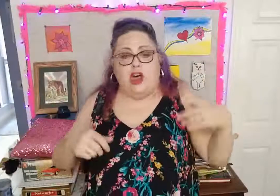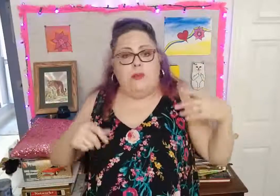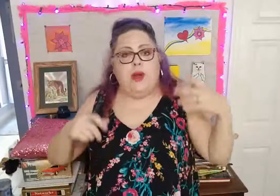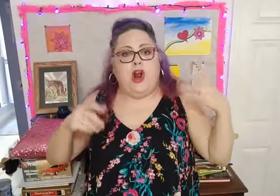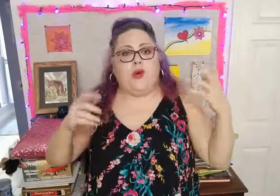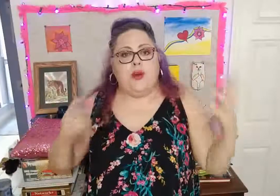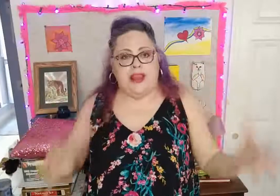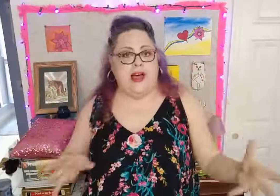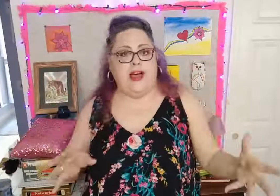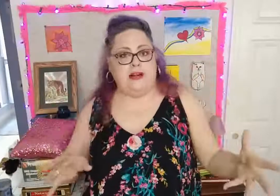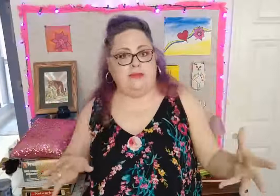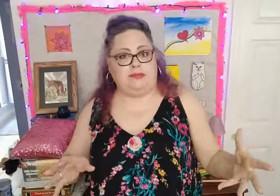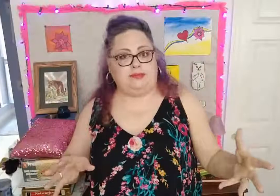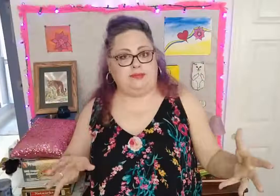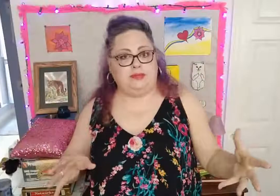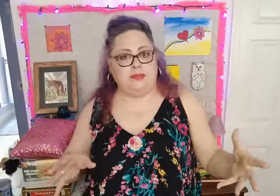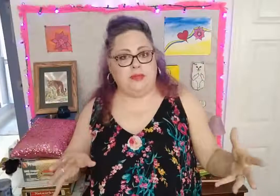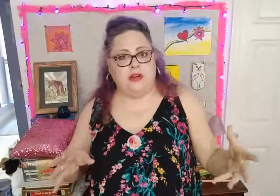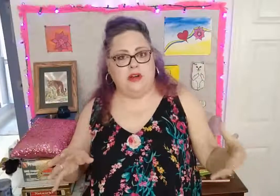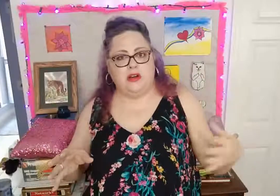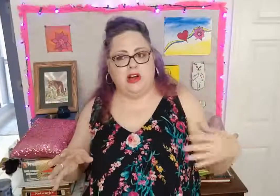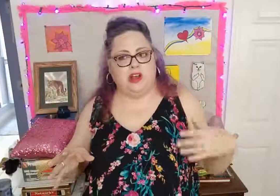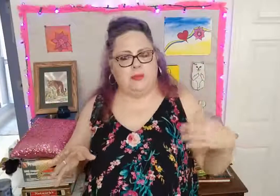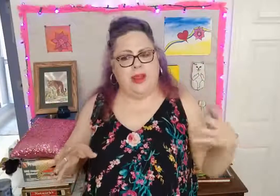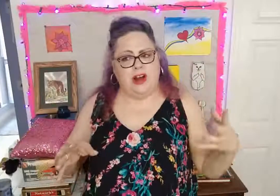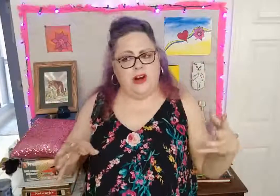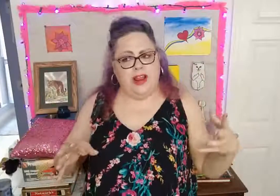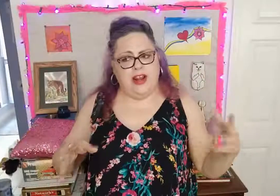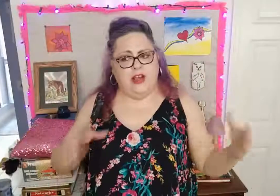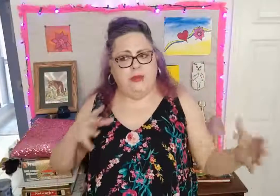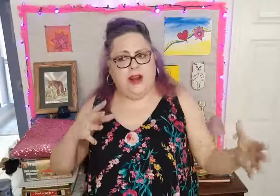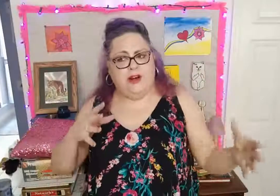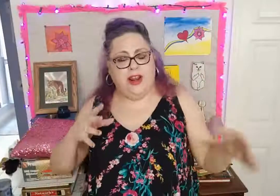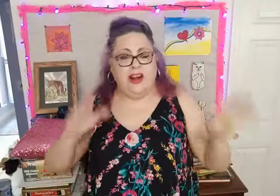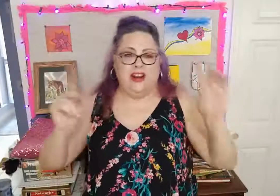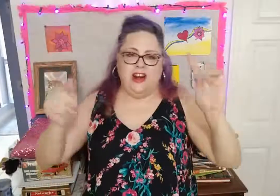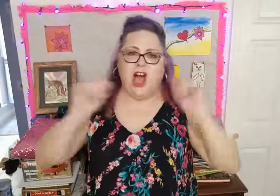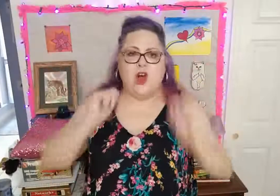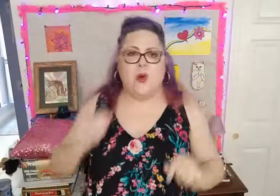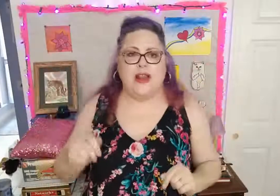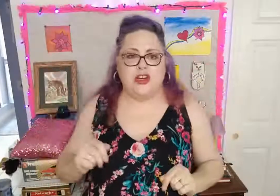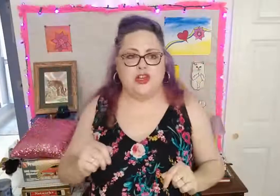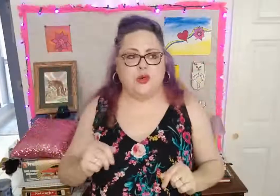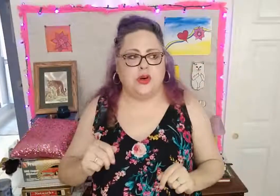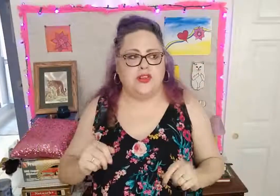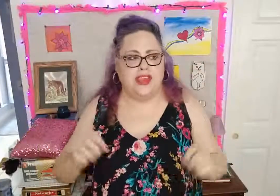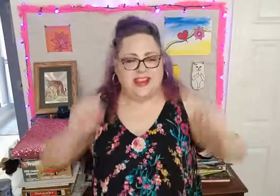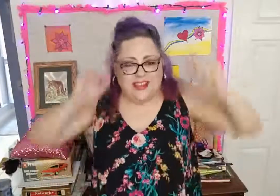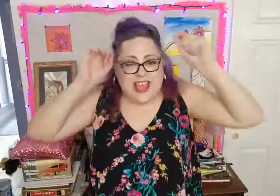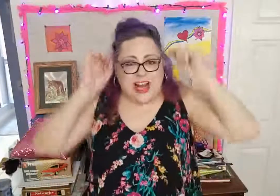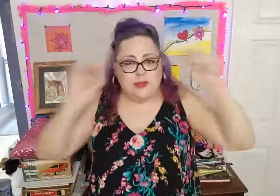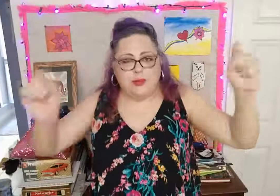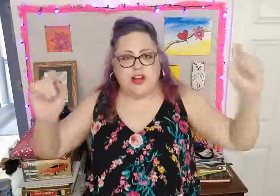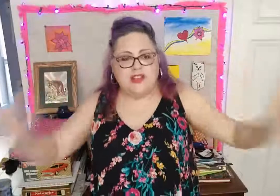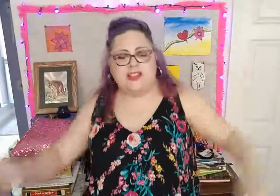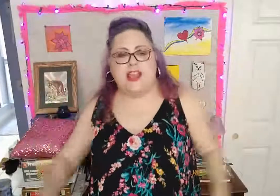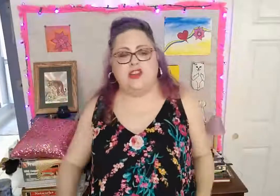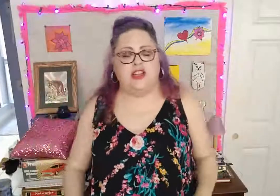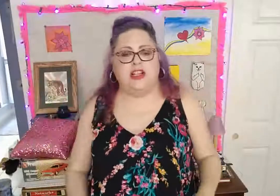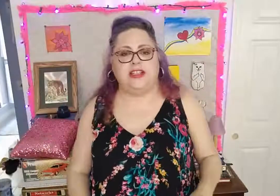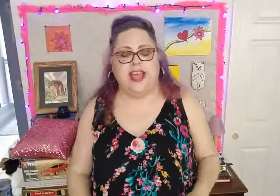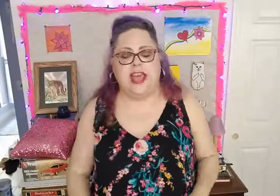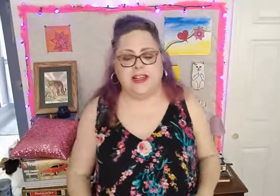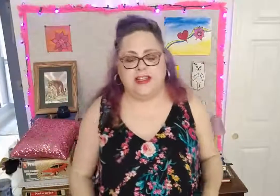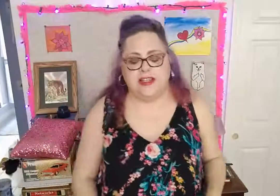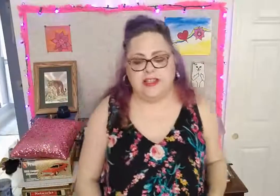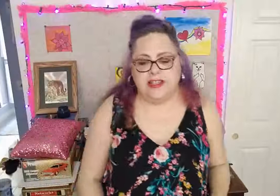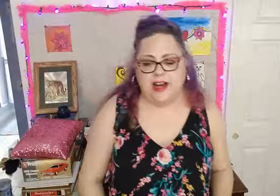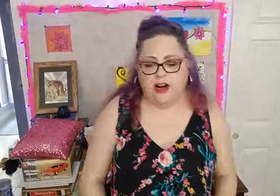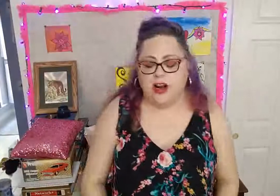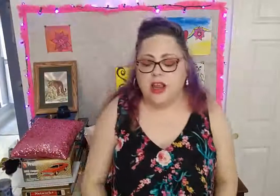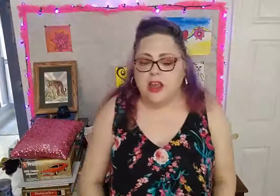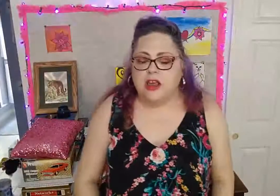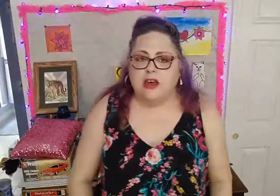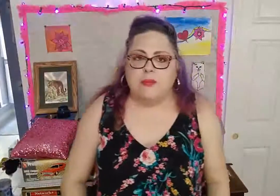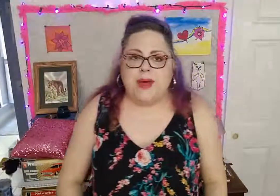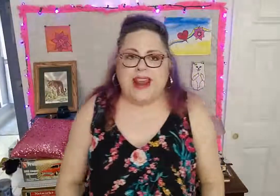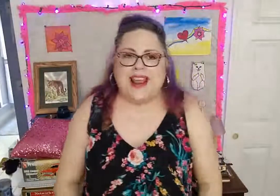El Parion. El Parion, El Parion. Not quite sure the exact pronunciation on the accents there. But,